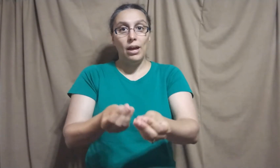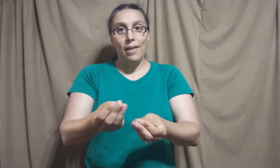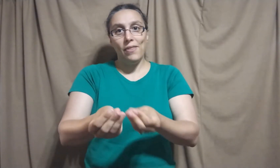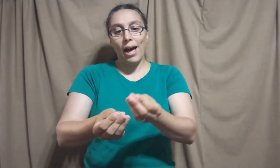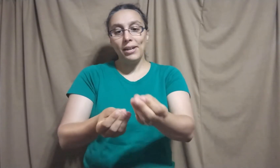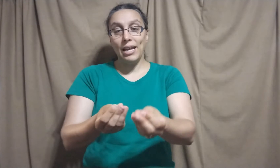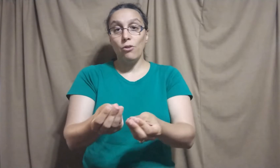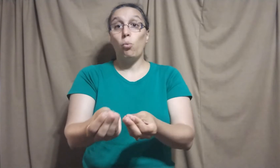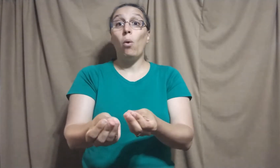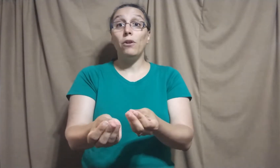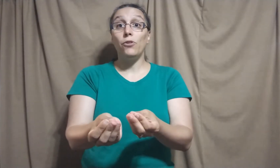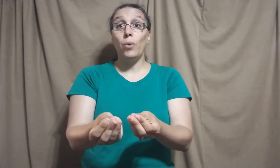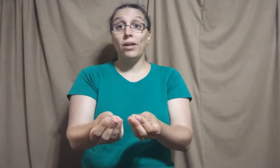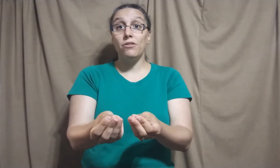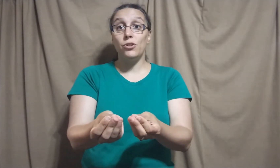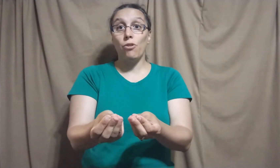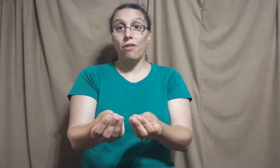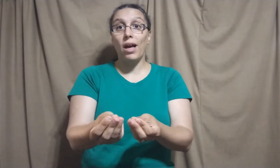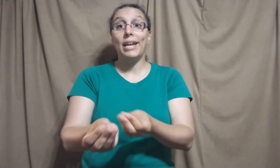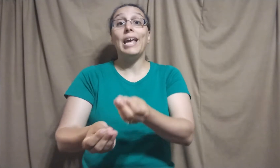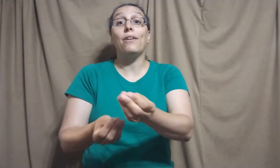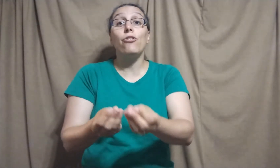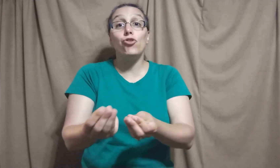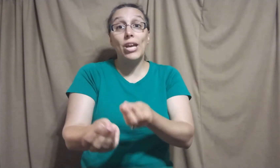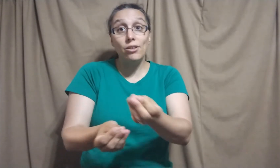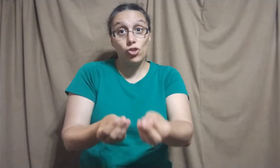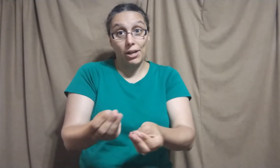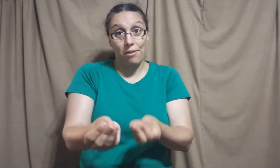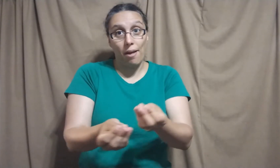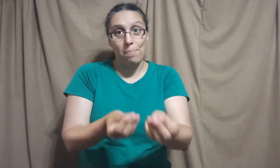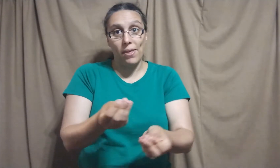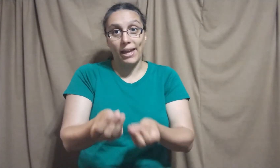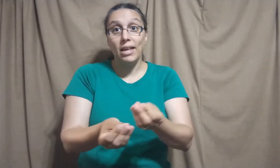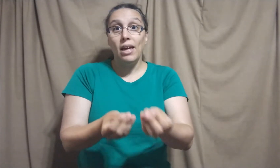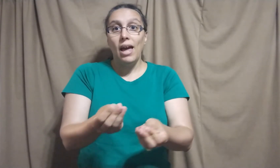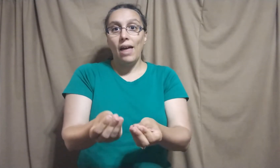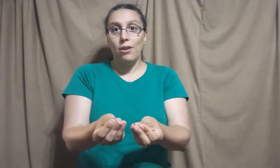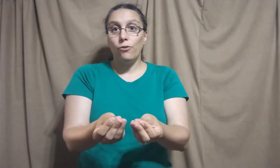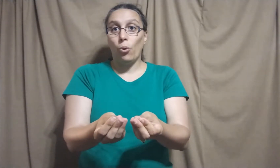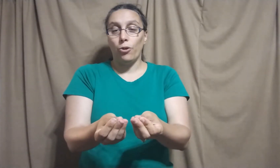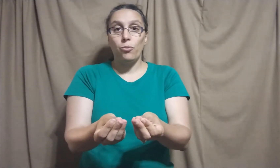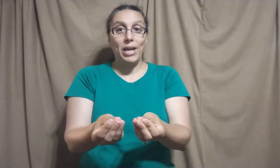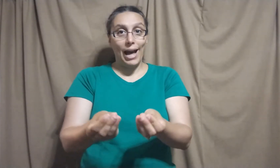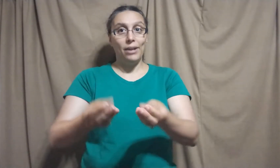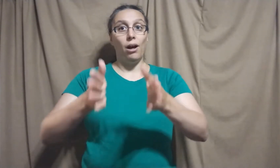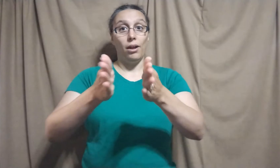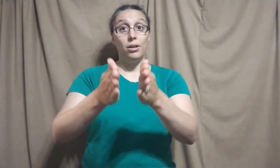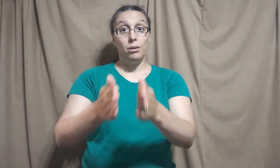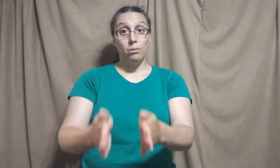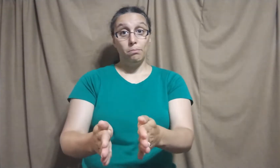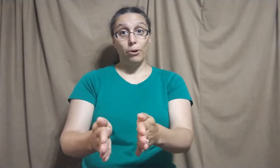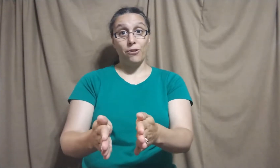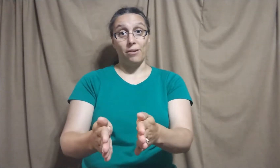And that is one of the ways to sign exchanging something. And then, of course, we add on person.